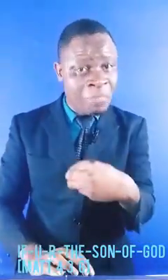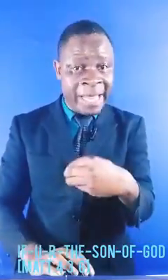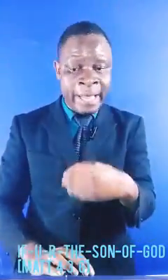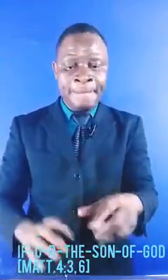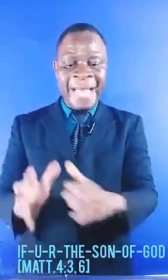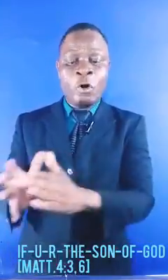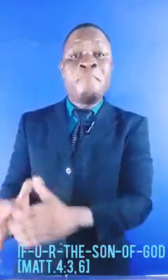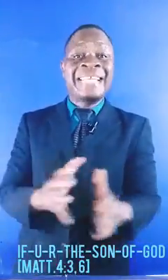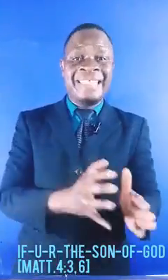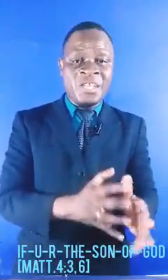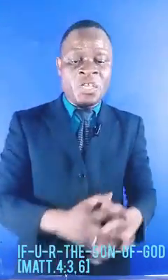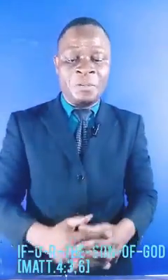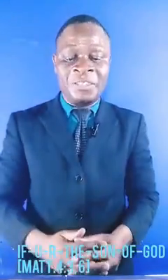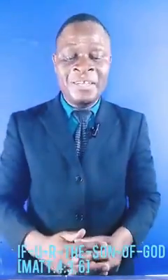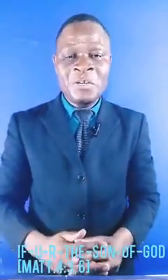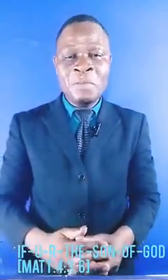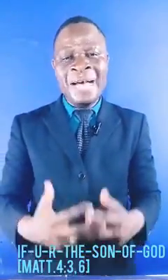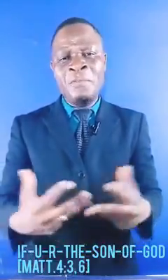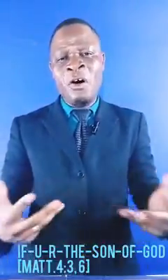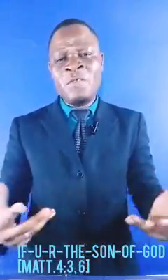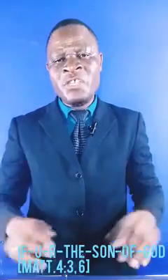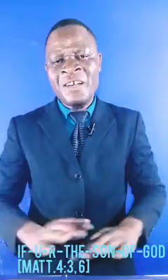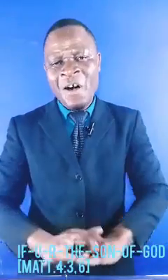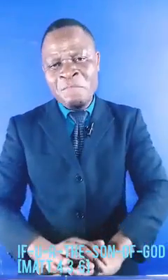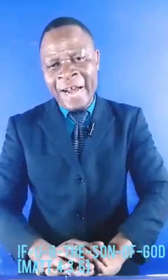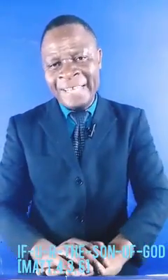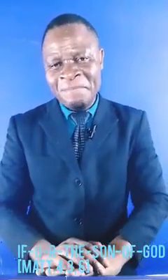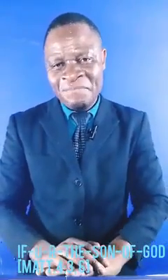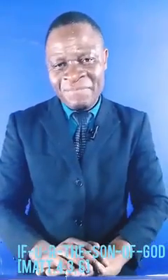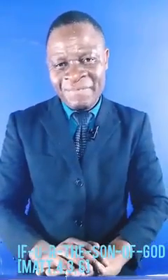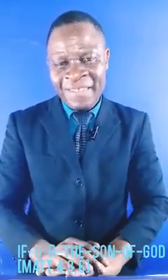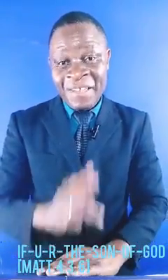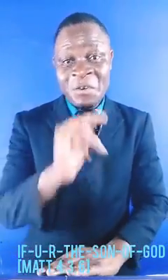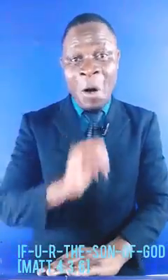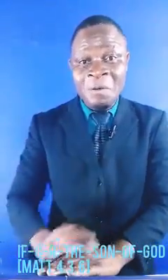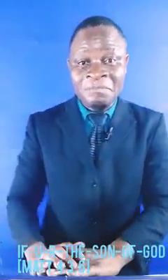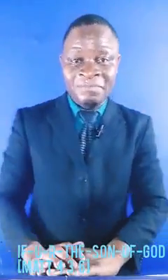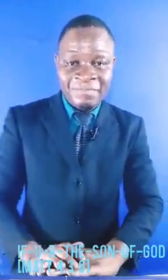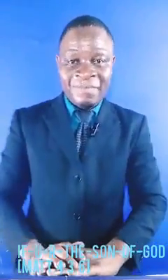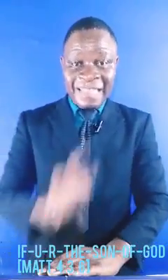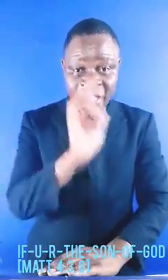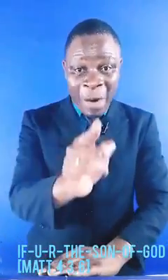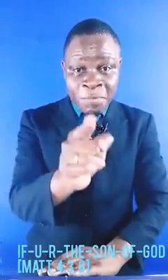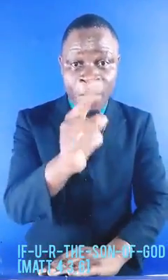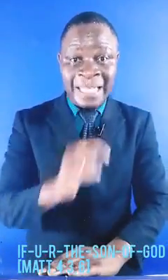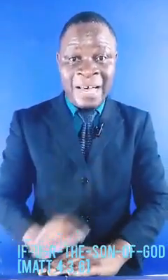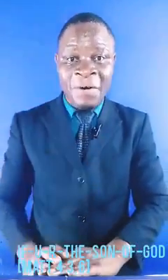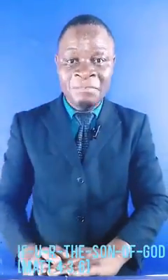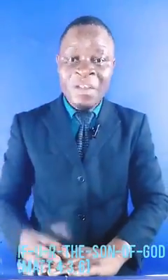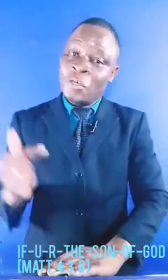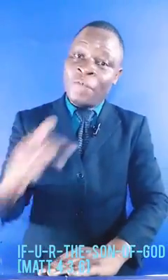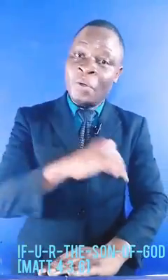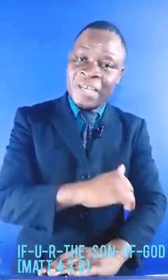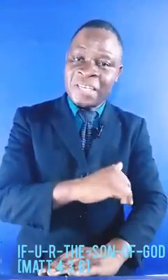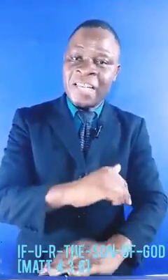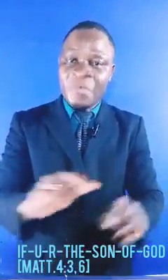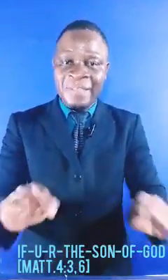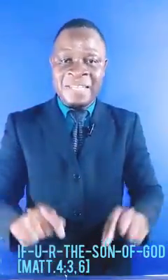to me, by commanding these stones, to become loaves of bread. You know, that's what provoked the devil, to follow Jesus with these